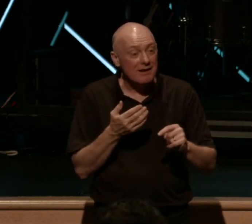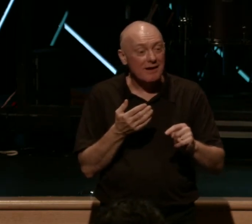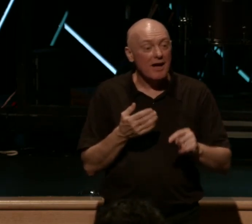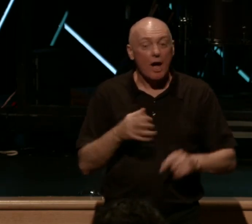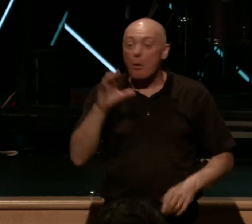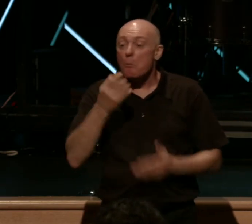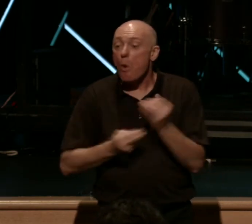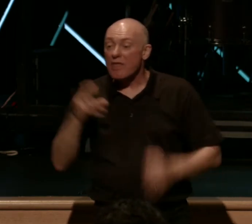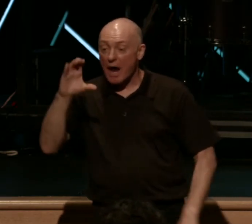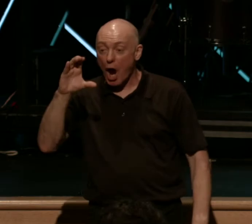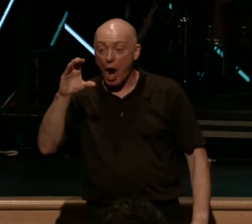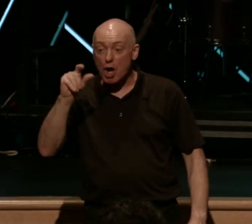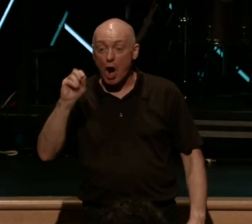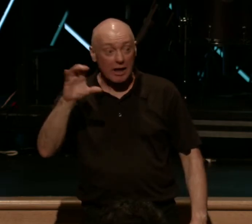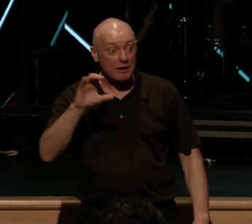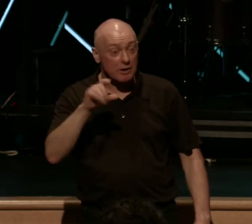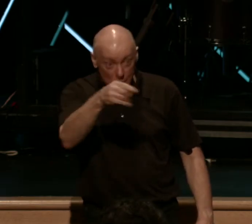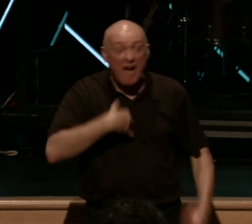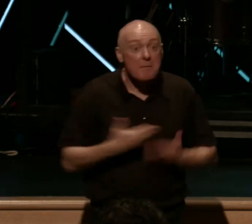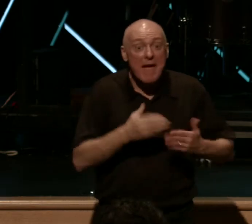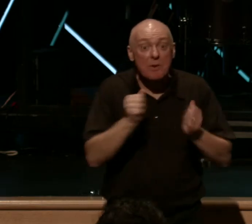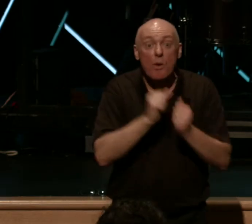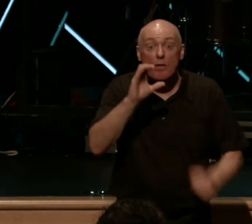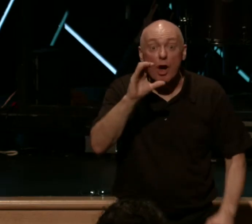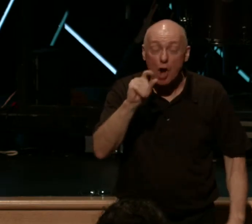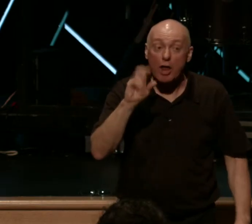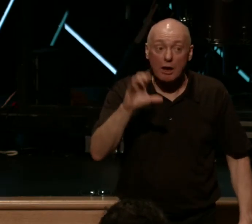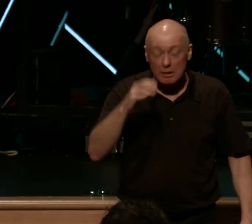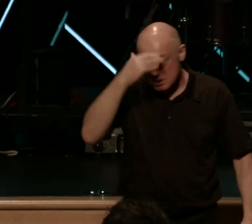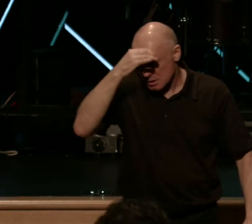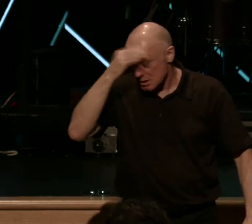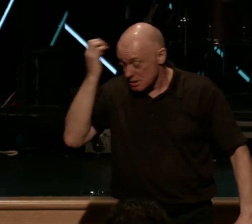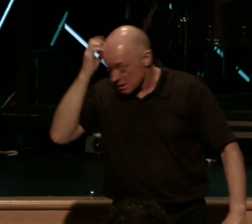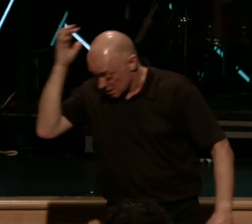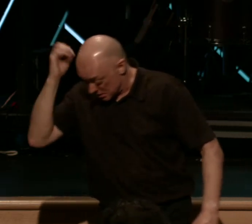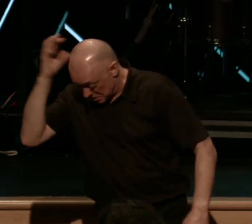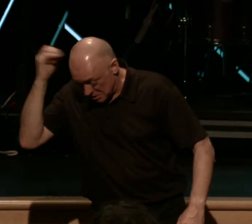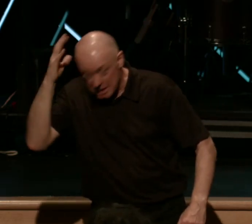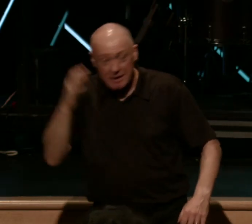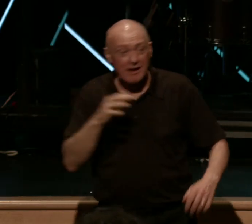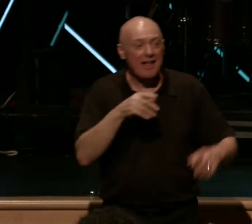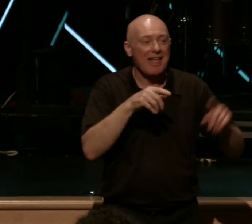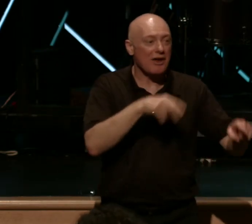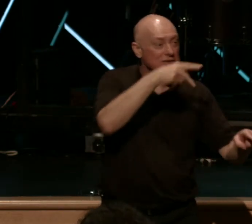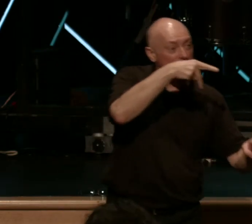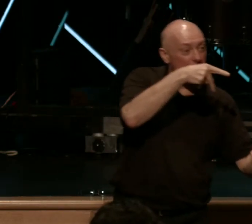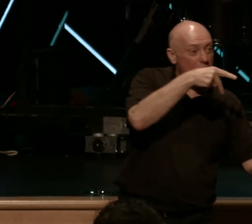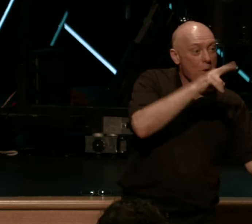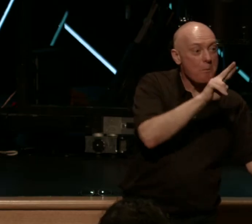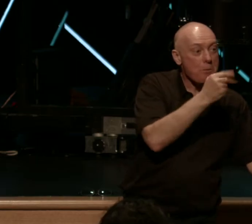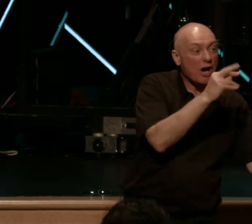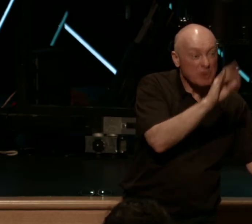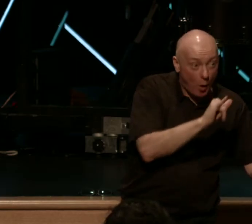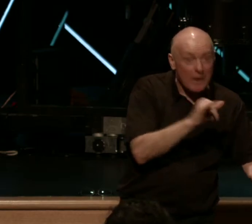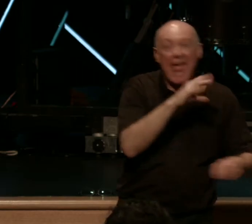both of them. Anybody ever been through colic? I'm just telling you right now, there's purgatory and colic. Okay. I'm just saying if there is purgatory.